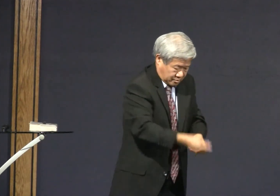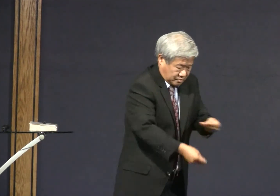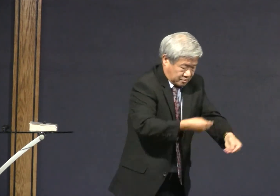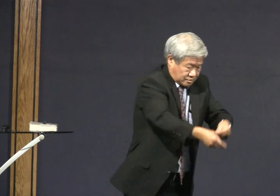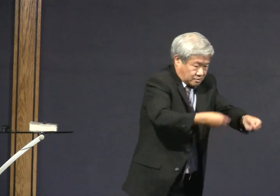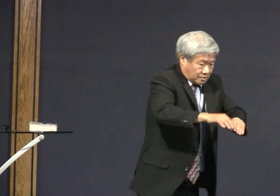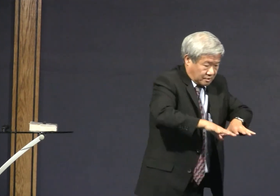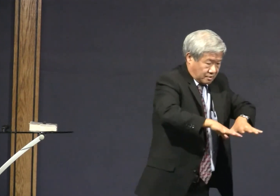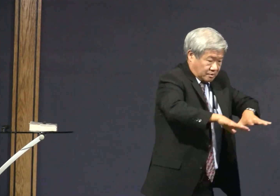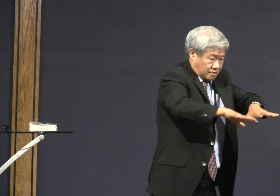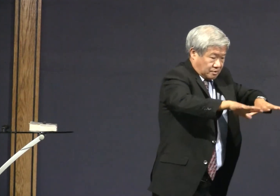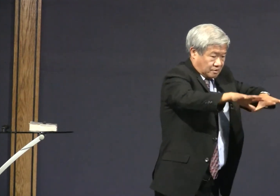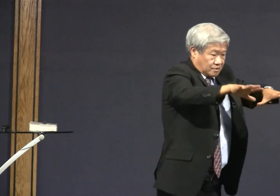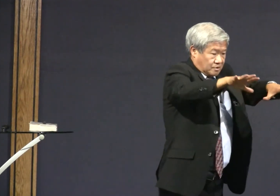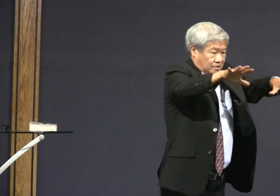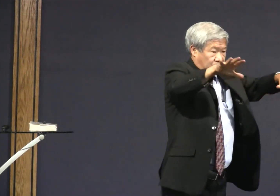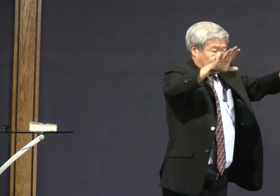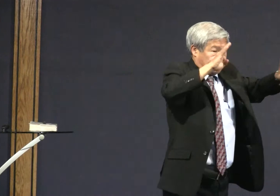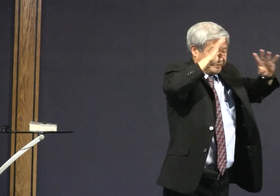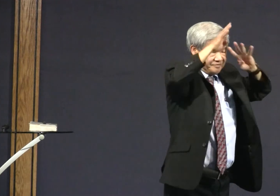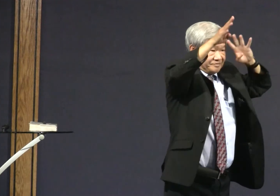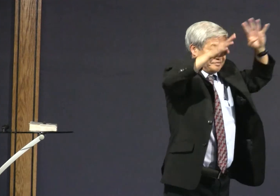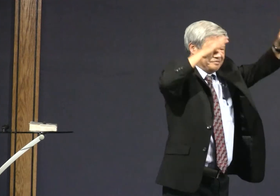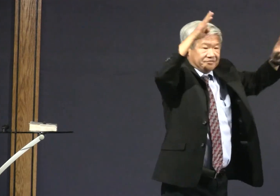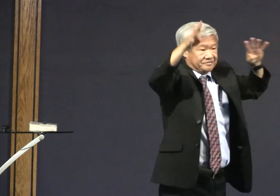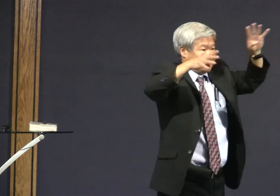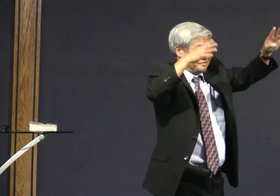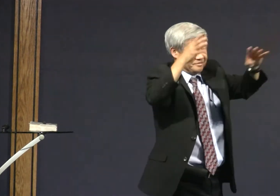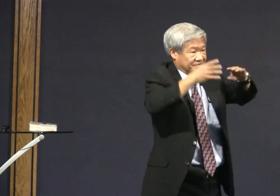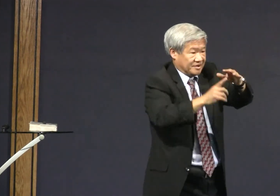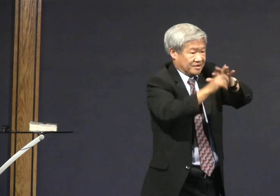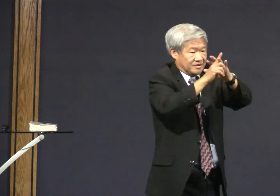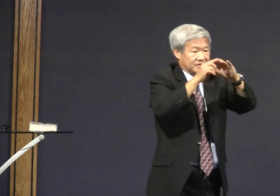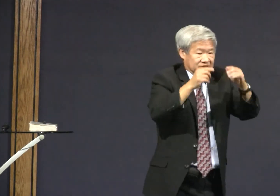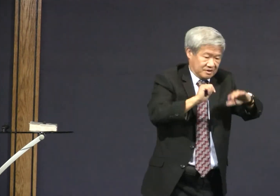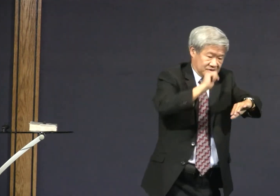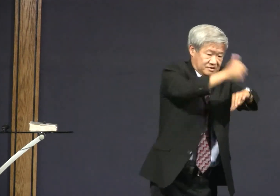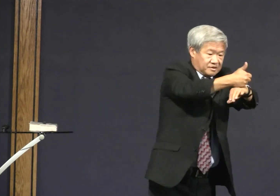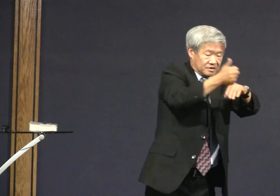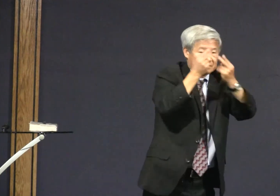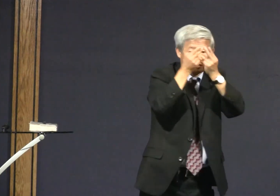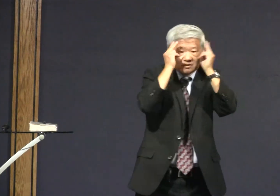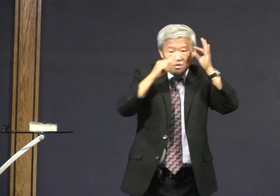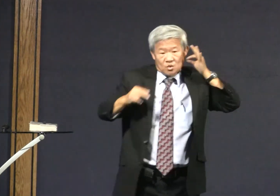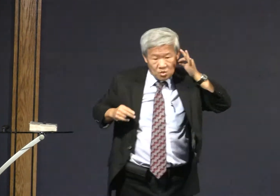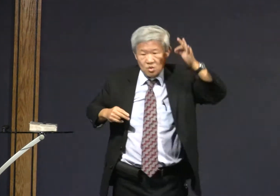so this sin this taint was passed on throughout the generations.